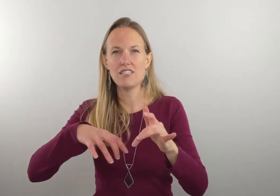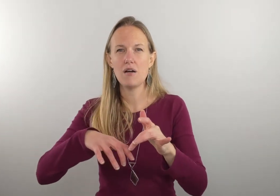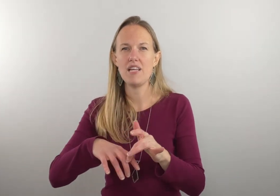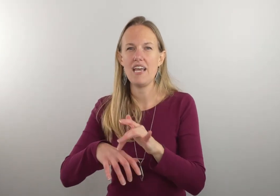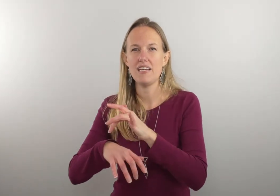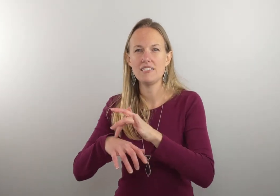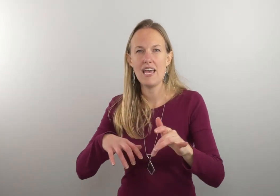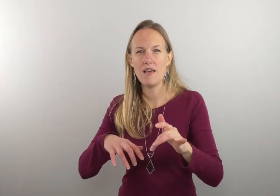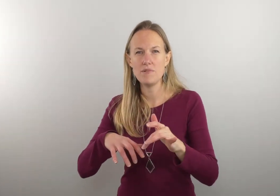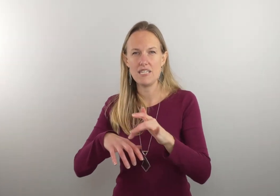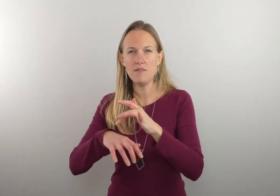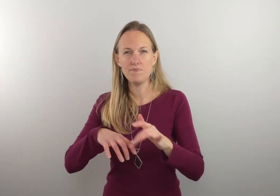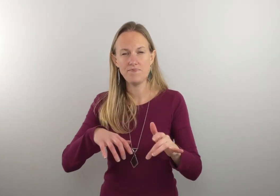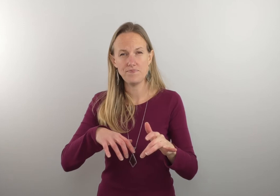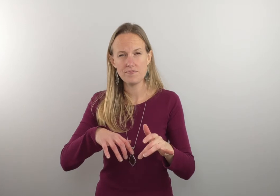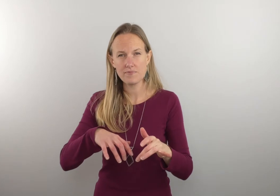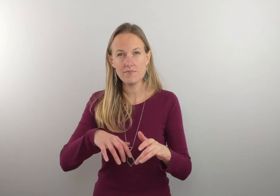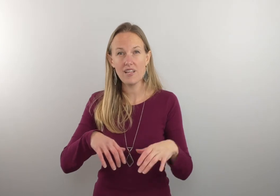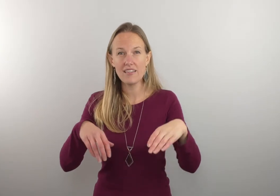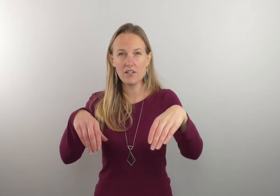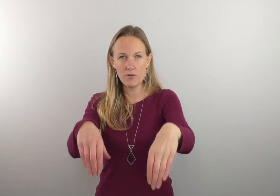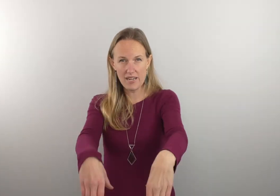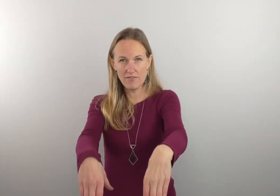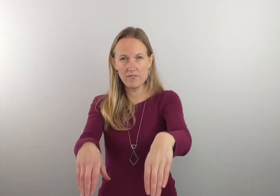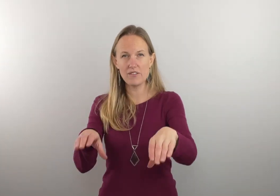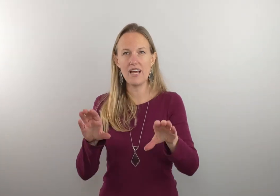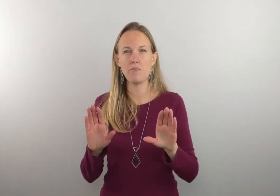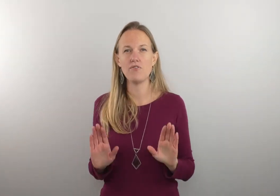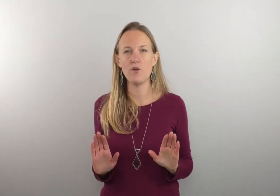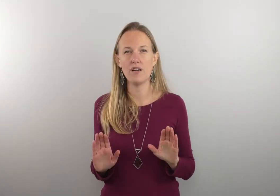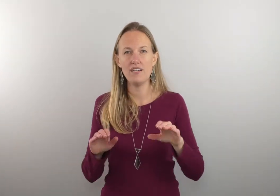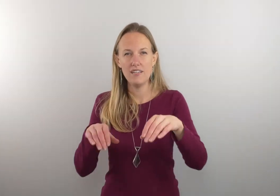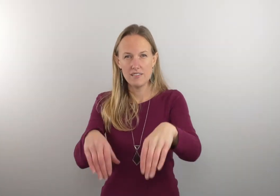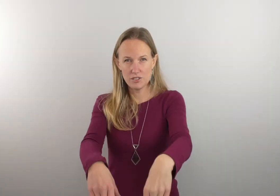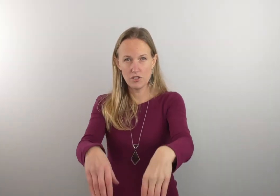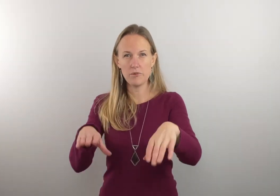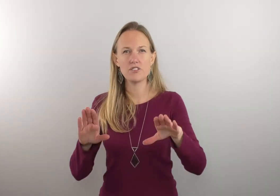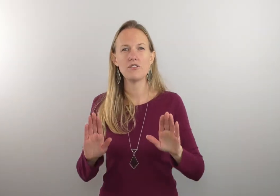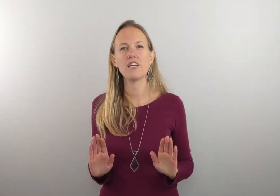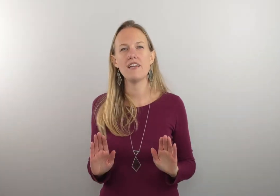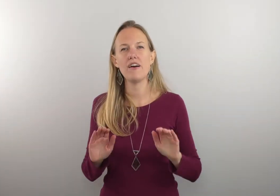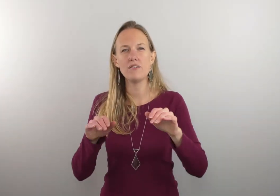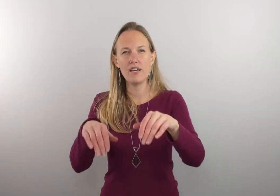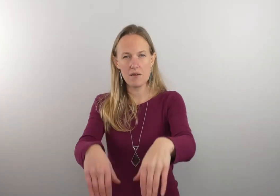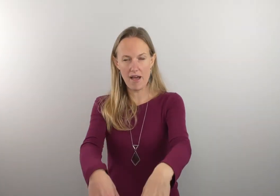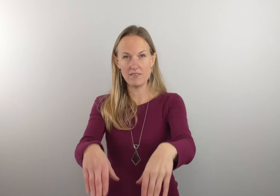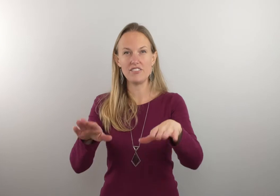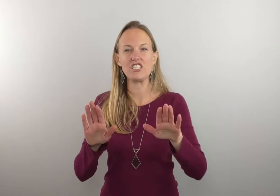-dominant hand empty and then grave we've learned that before the tomb you're so you're kind of outlining a mound of dirt